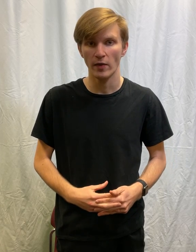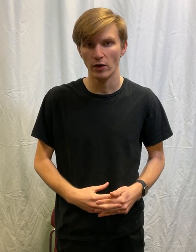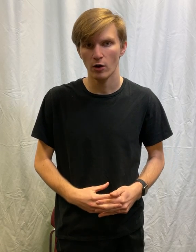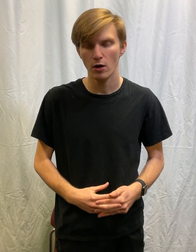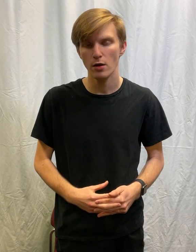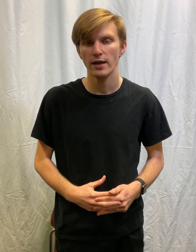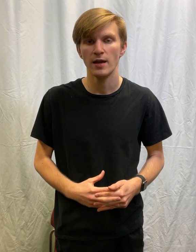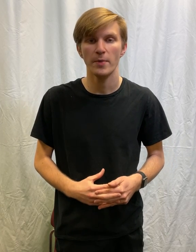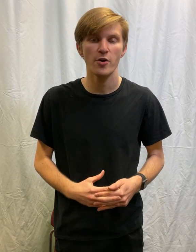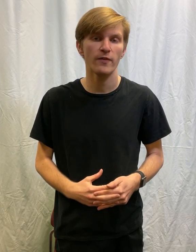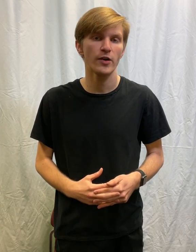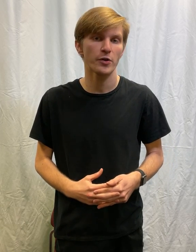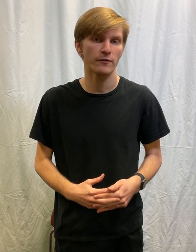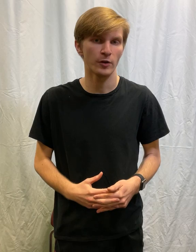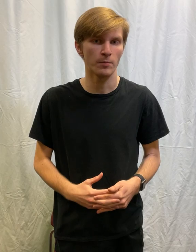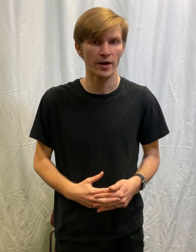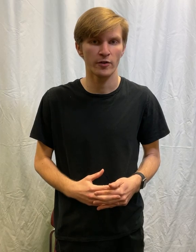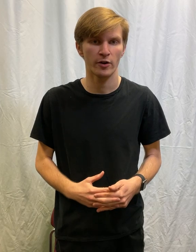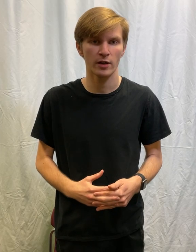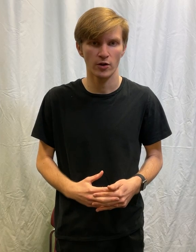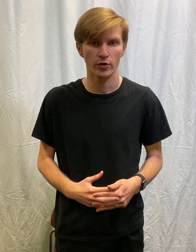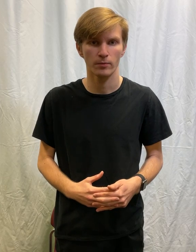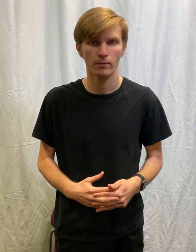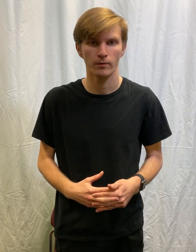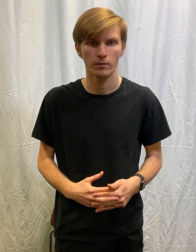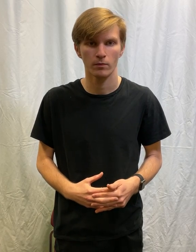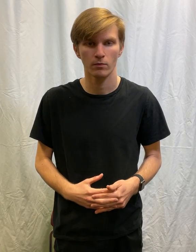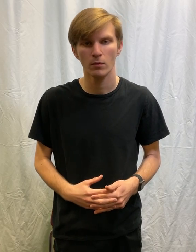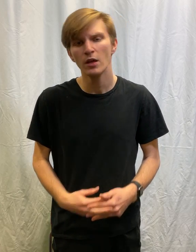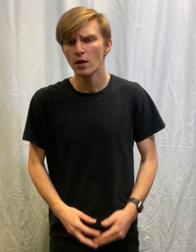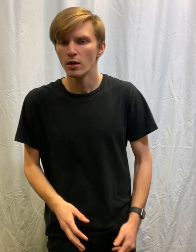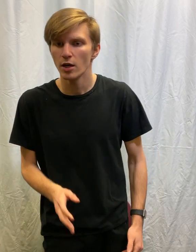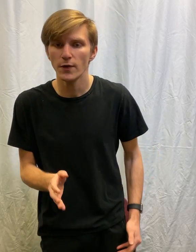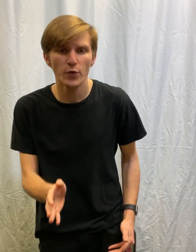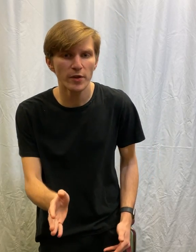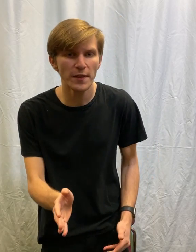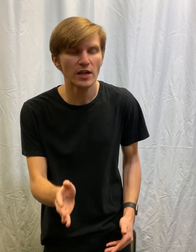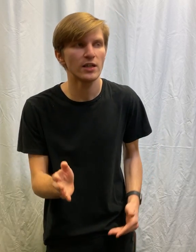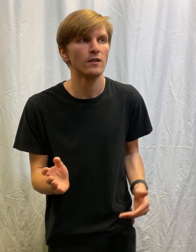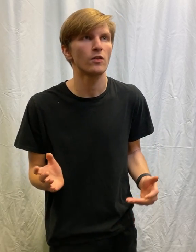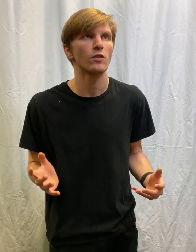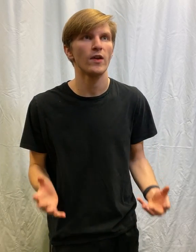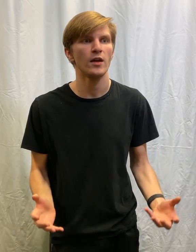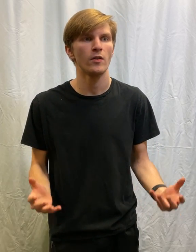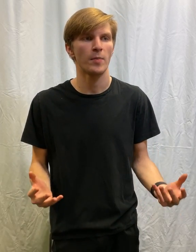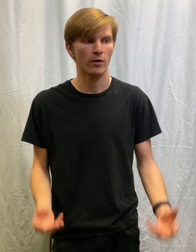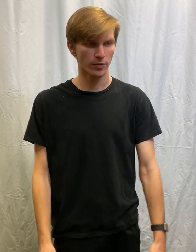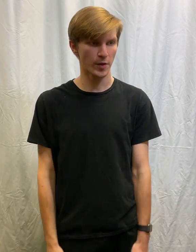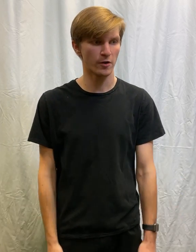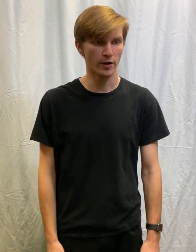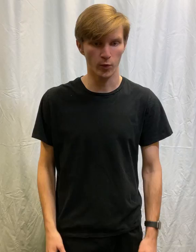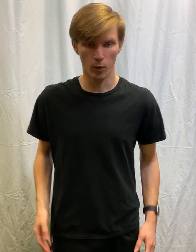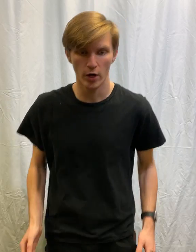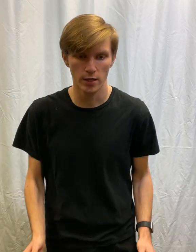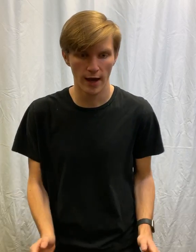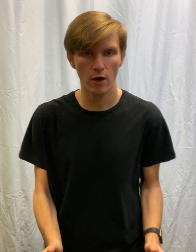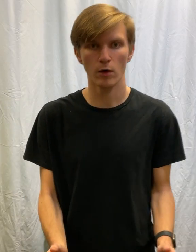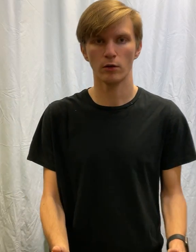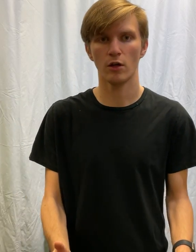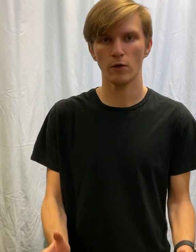by Nicole and Butterflies Are Free by Lenard Getscher. If there's one thing I can't stand about theater, it's walking out alone